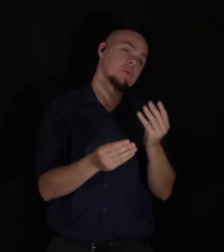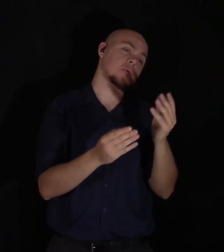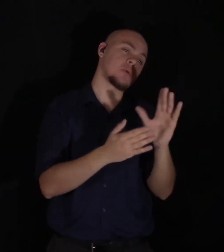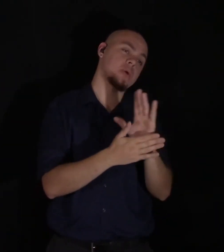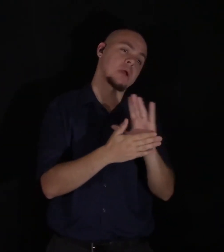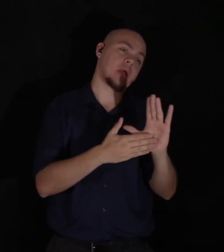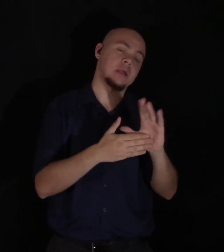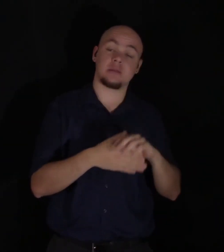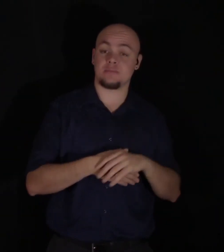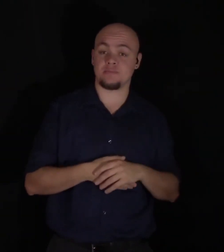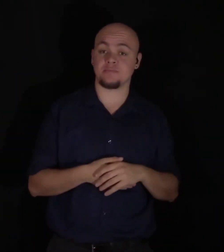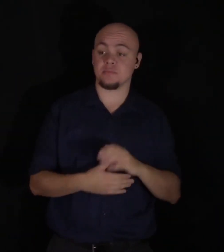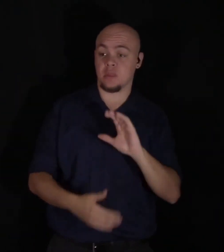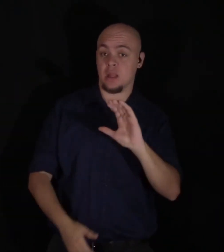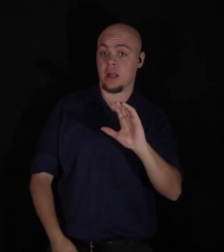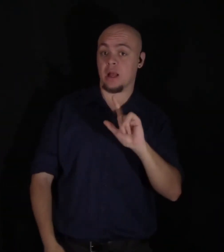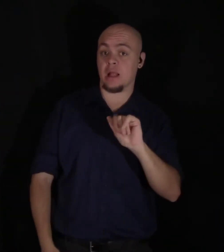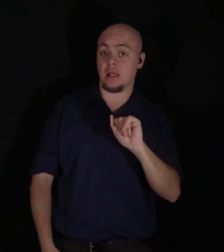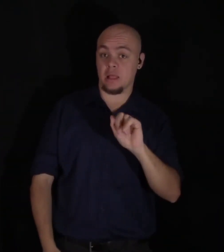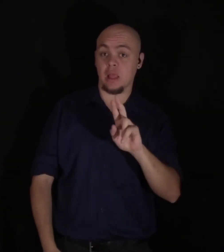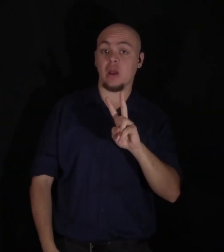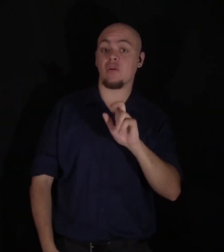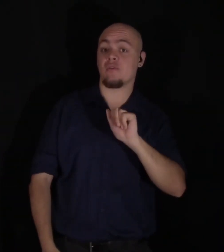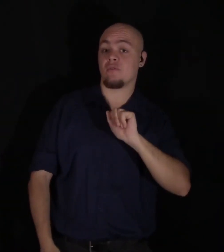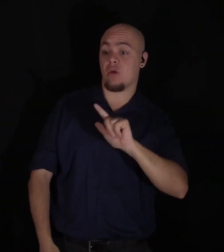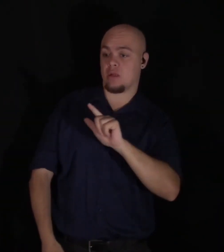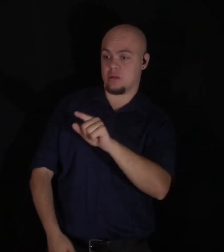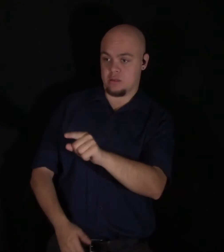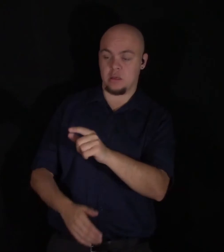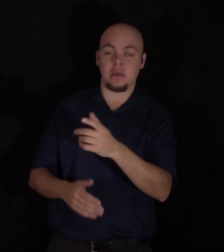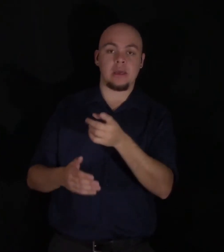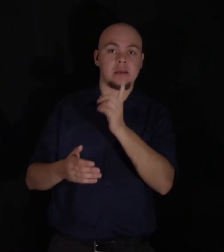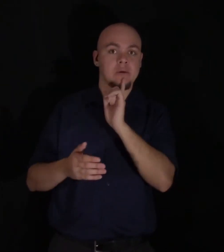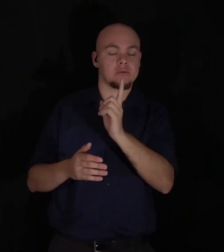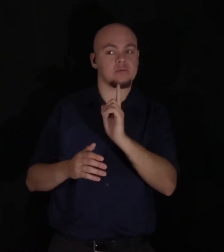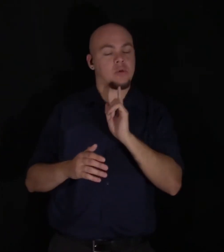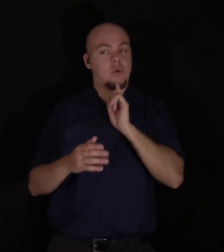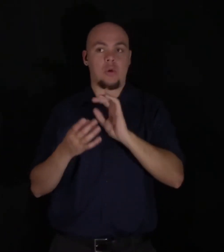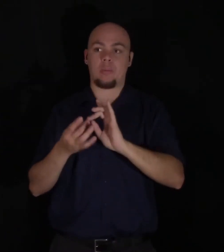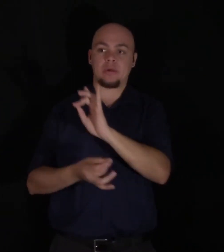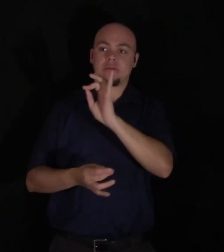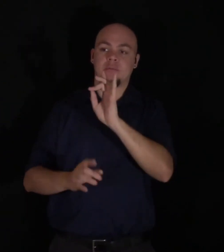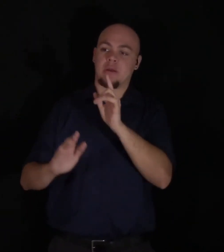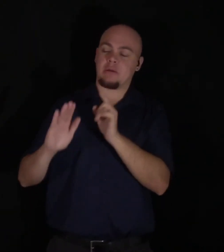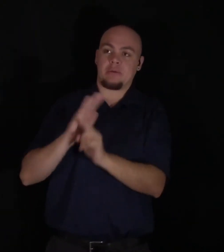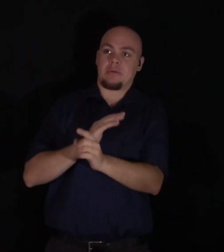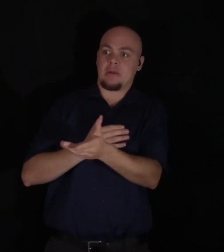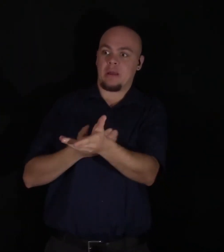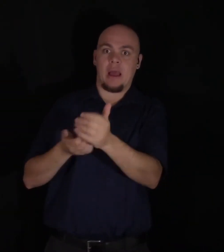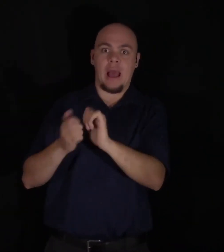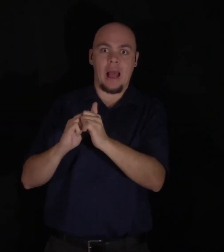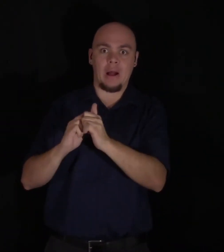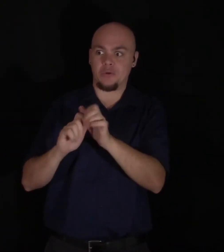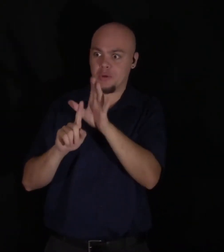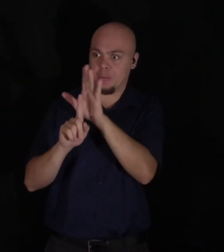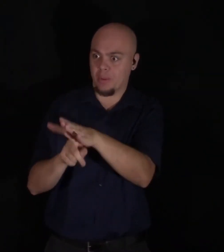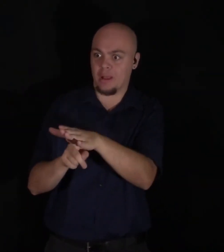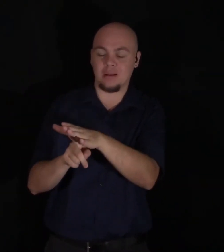And Clairval could aught ill entrench on the noble spirit of Clairval. Yet he might not have been so